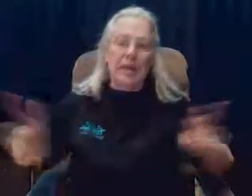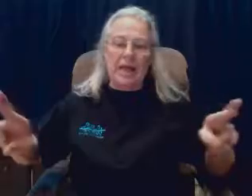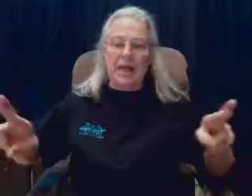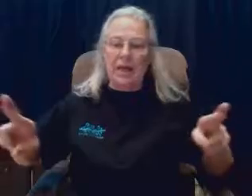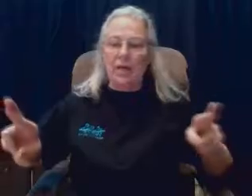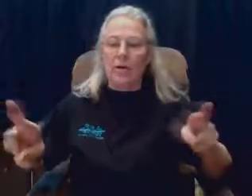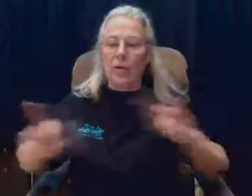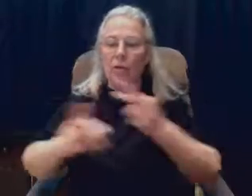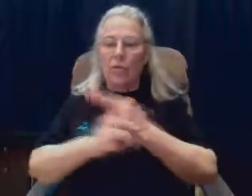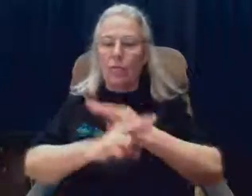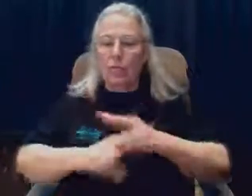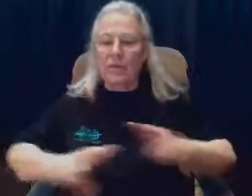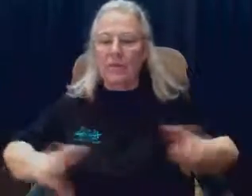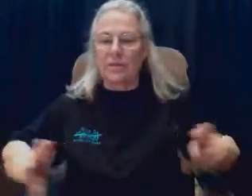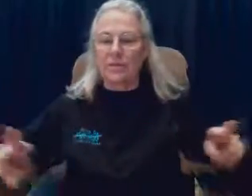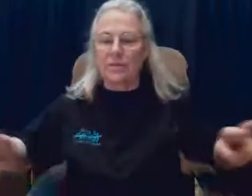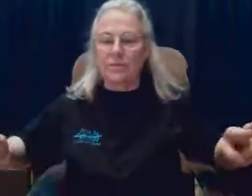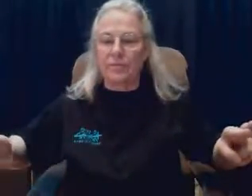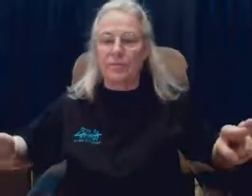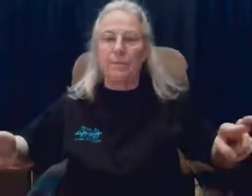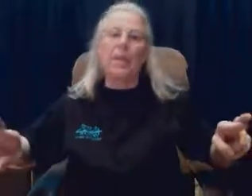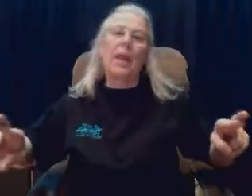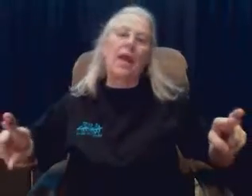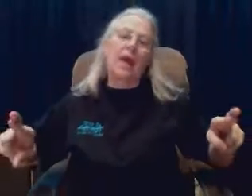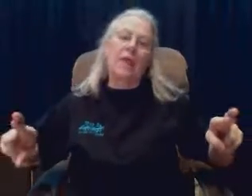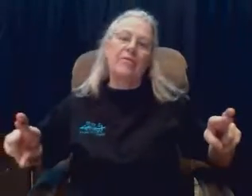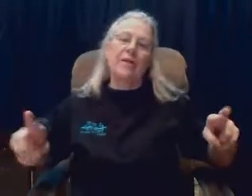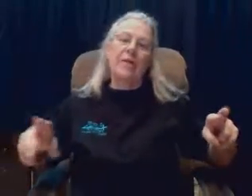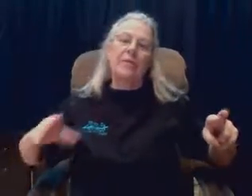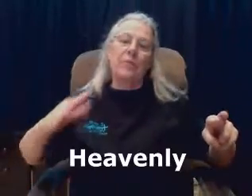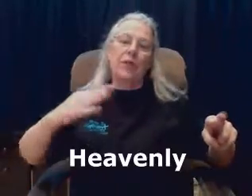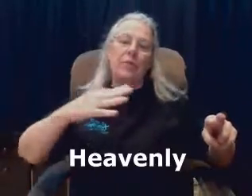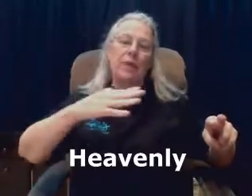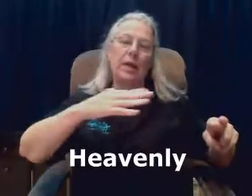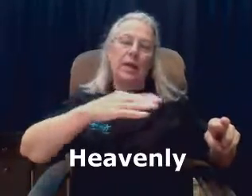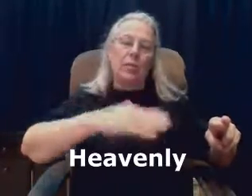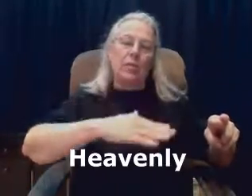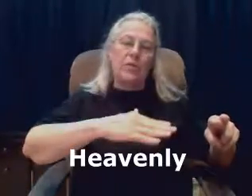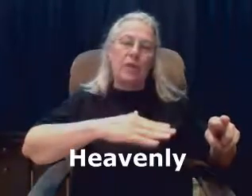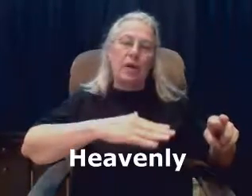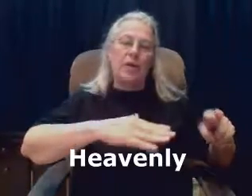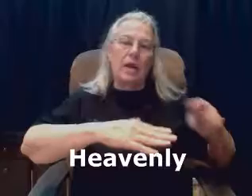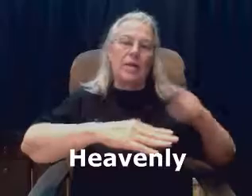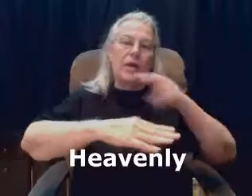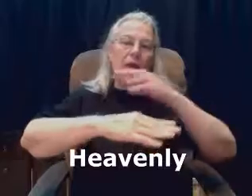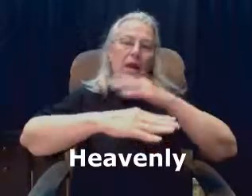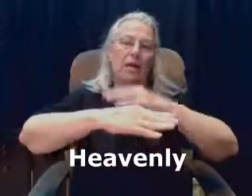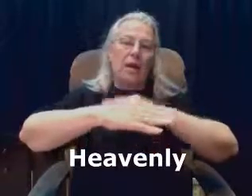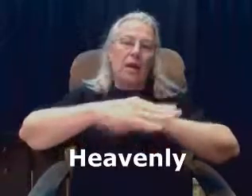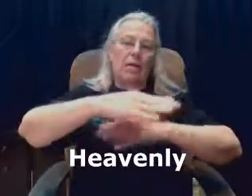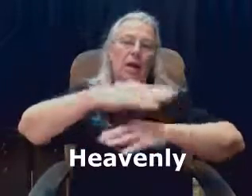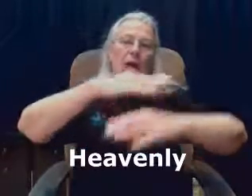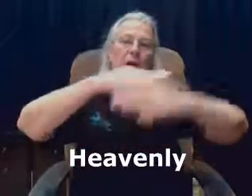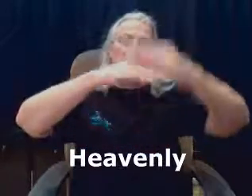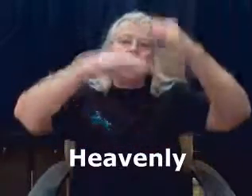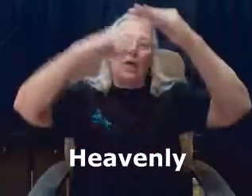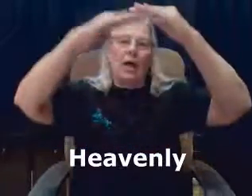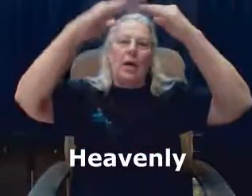ending. Ransom. Heavenly. Beginning with the non-dominant hand. Come under, up,